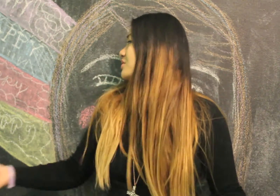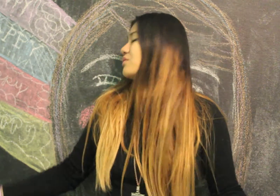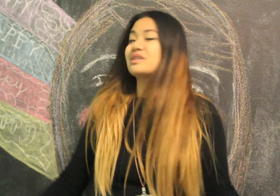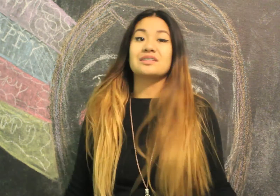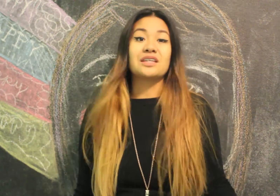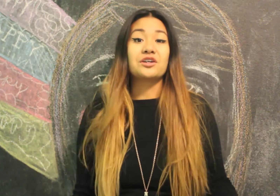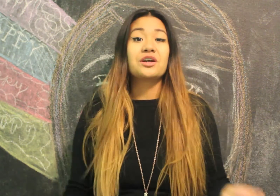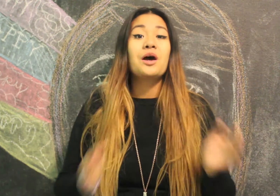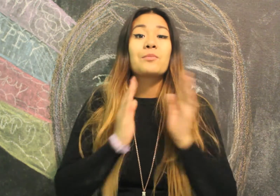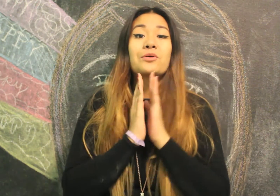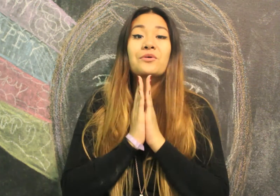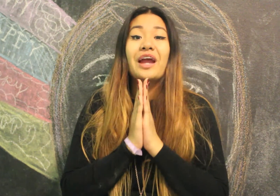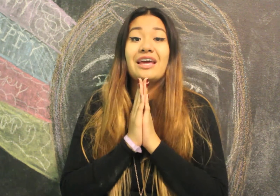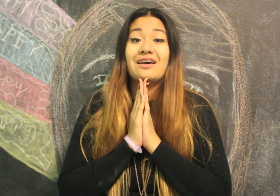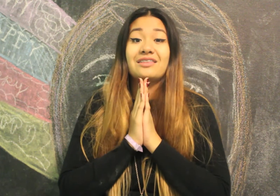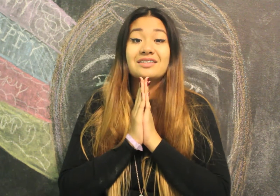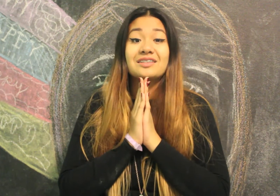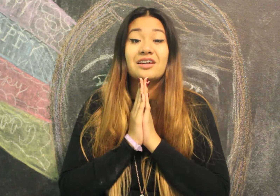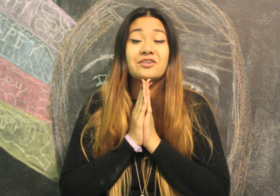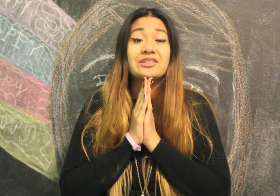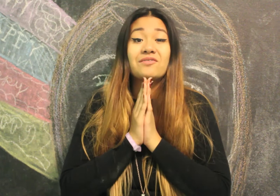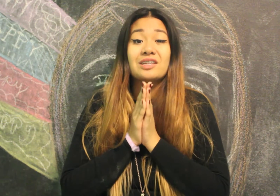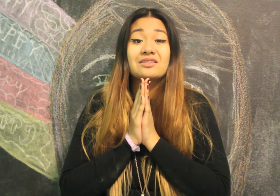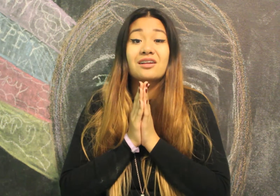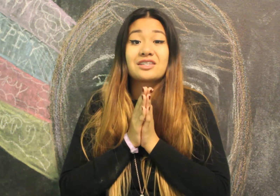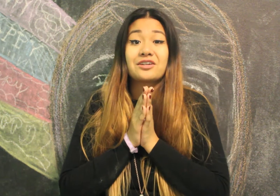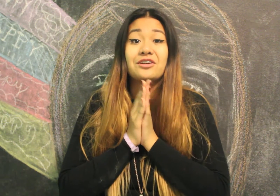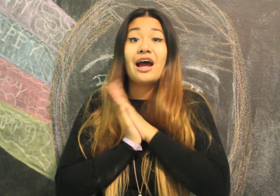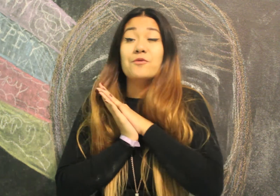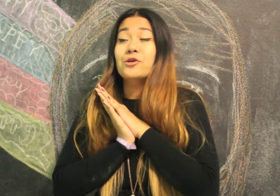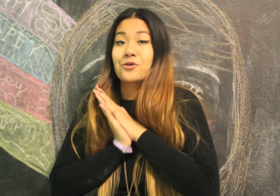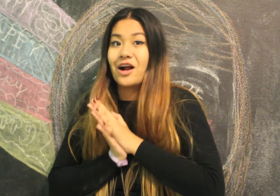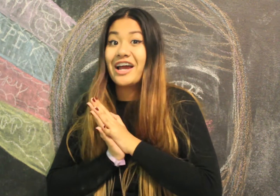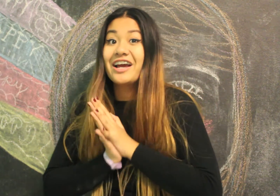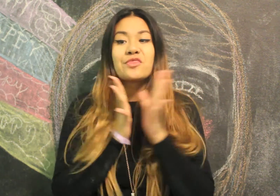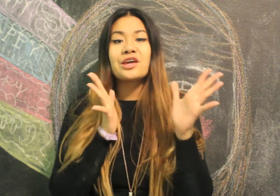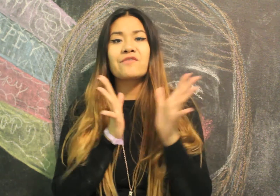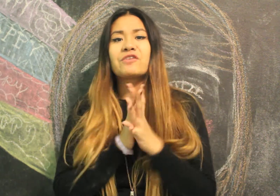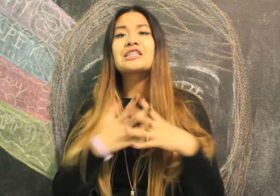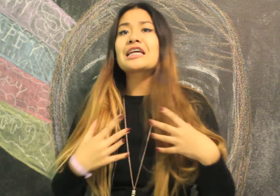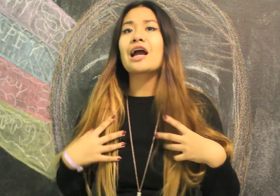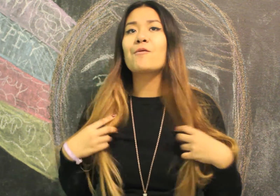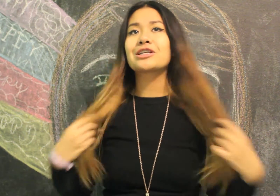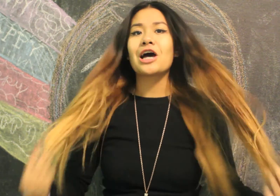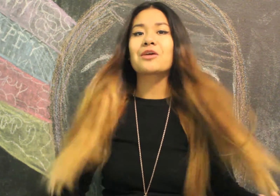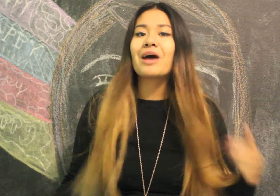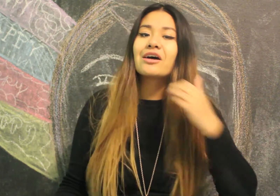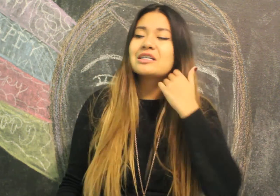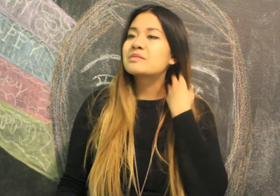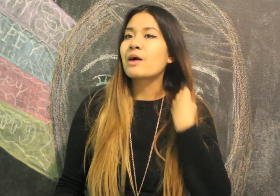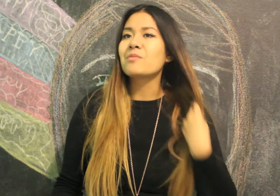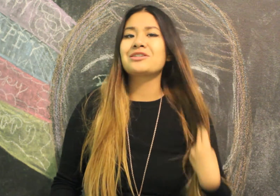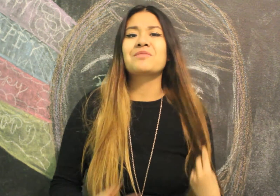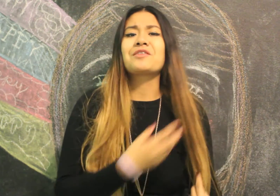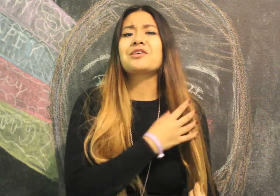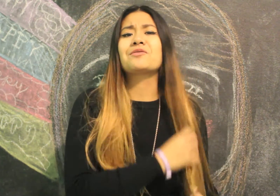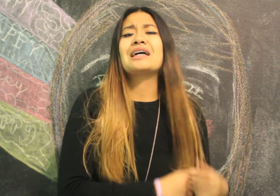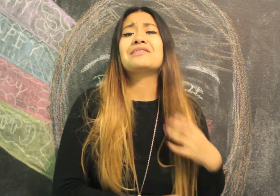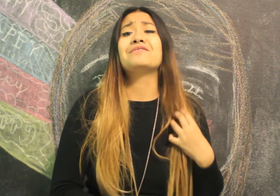even know if this is centered pray that this is centered because if this is not centered, I will cry The first thing I want to talk about is probably something you guys have